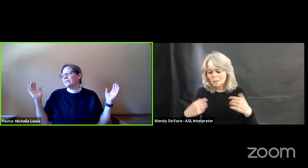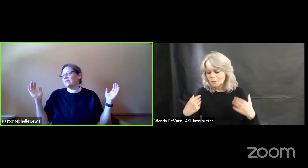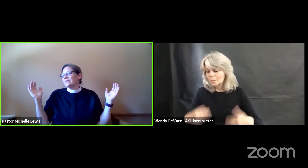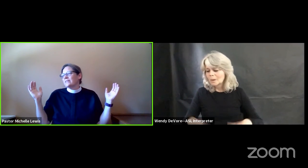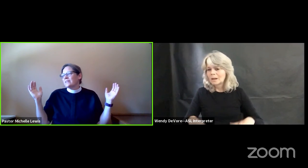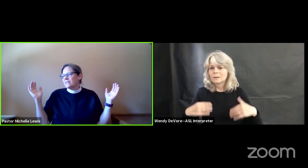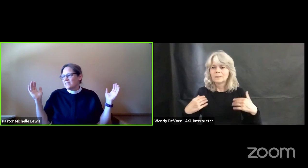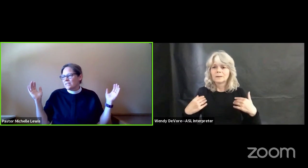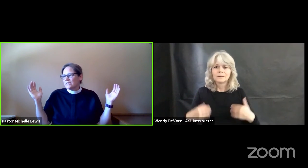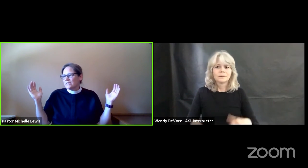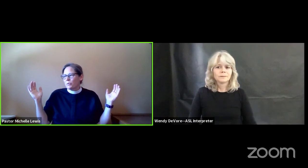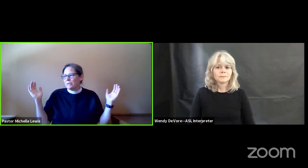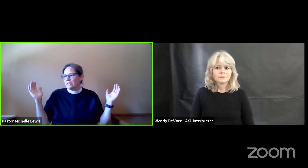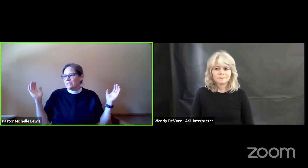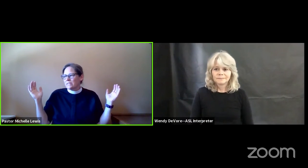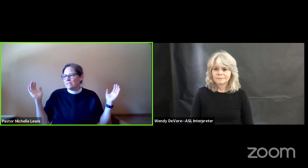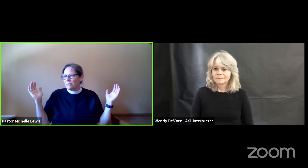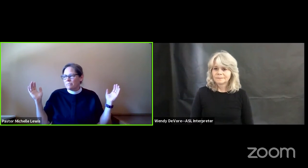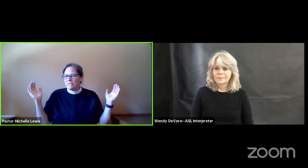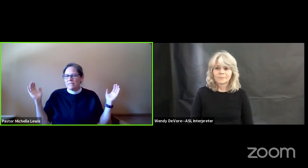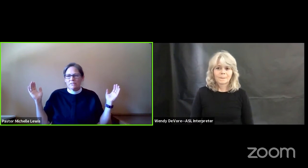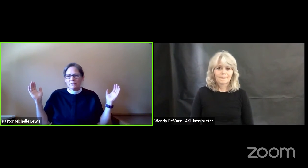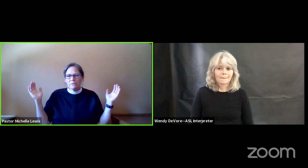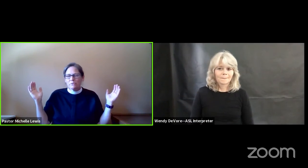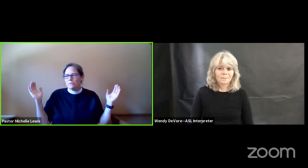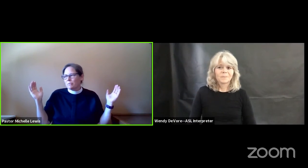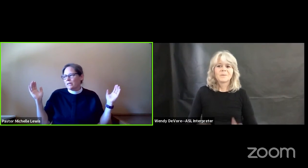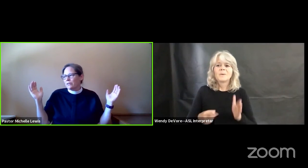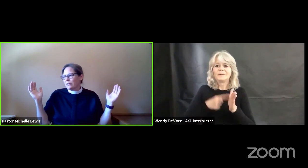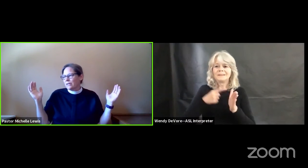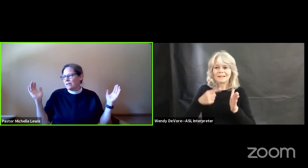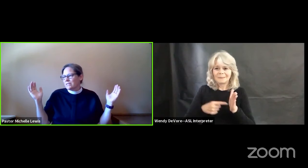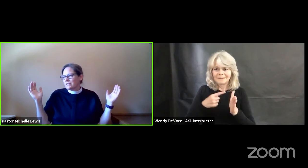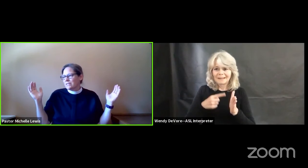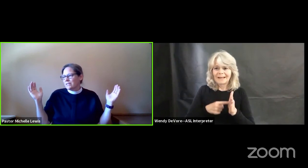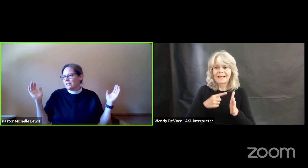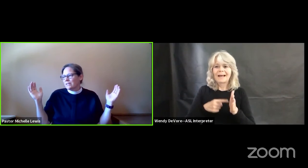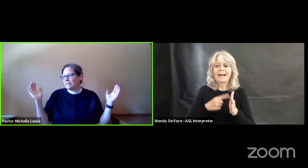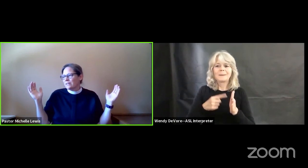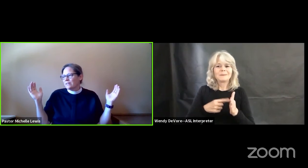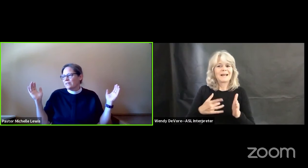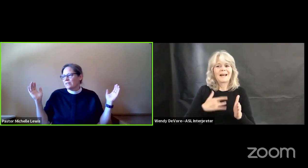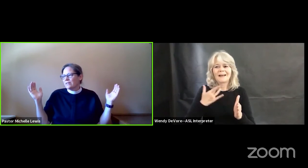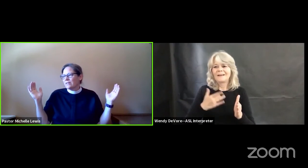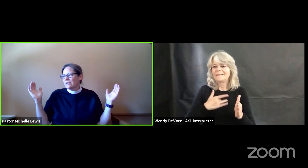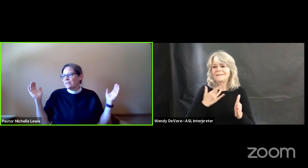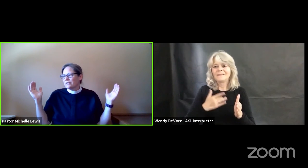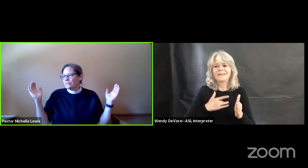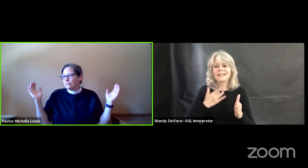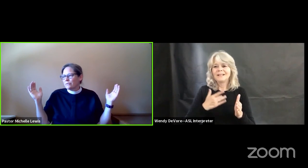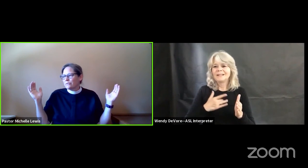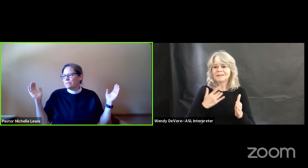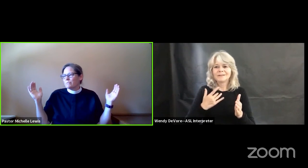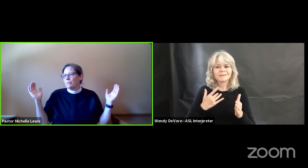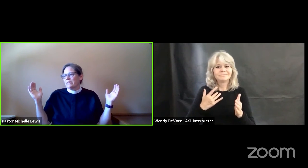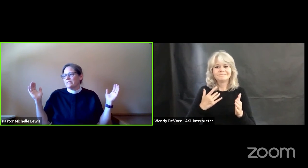In these moments, it is tempting to lose my curiosity, to lose momentum.